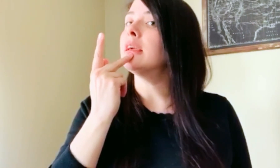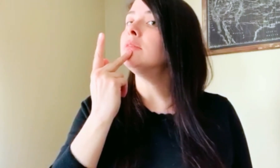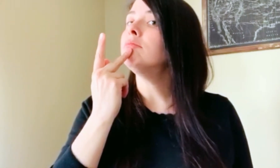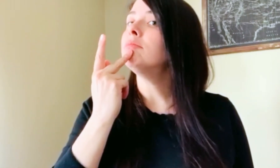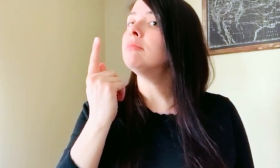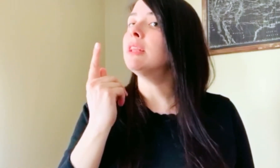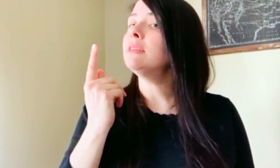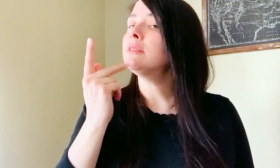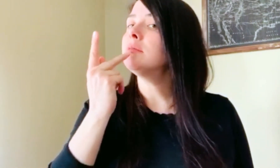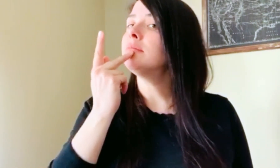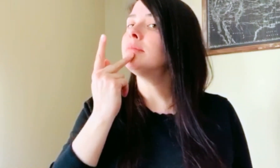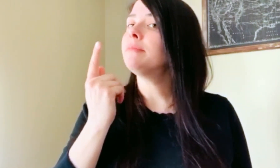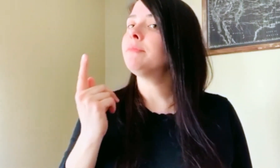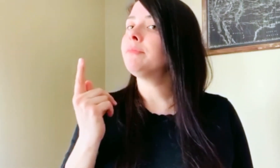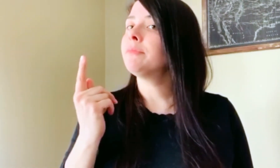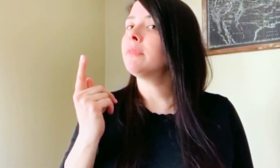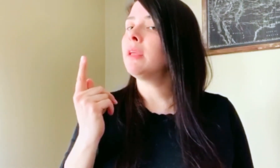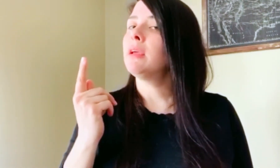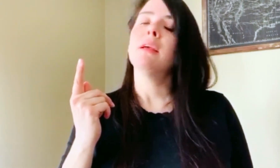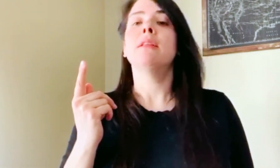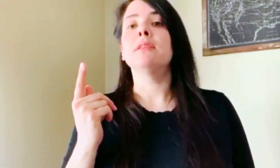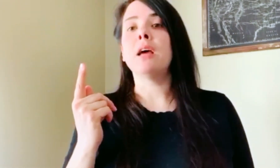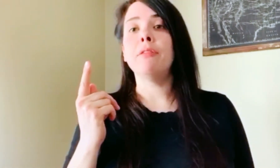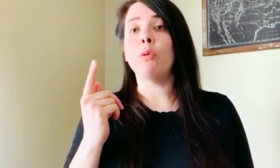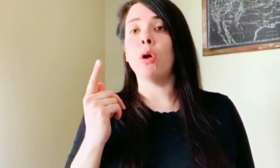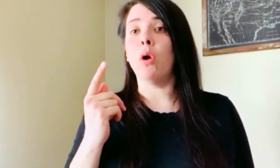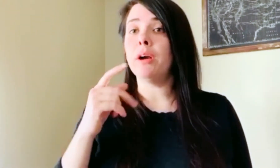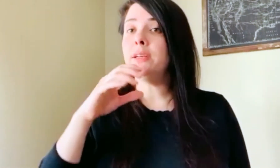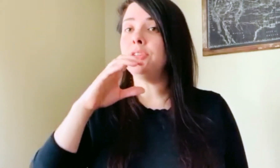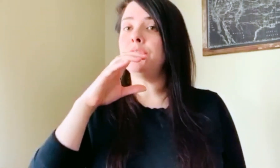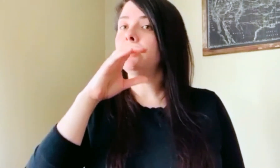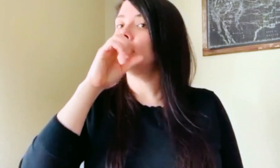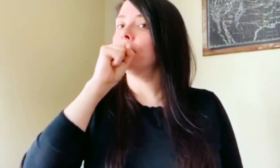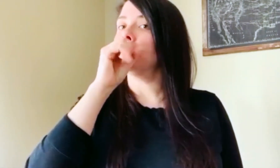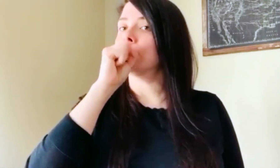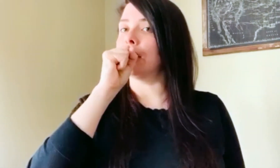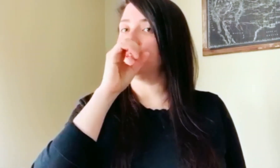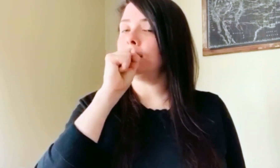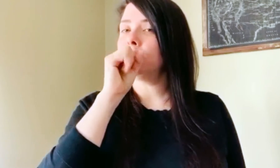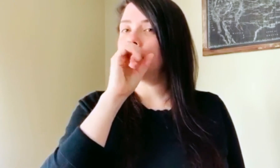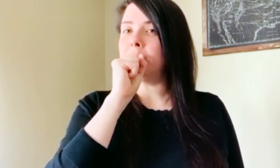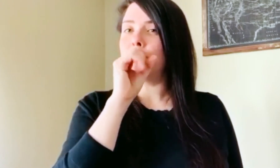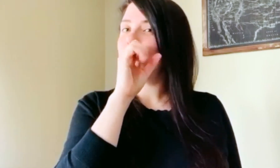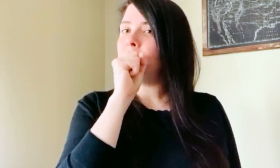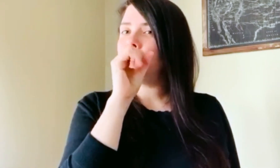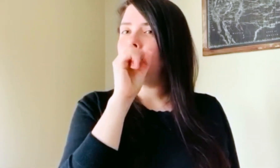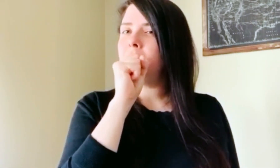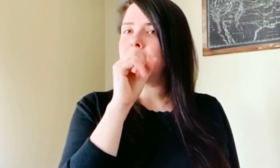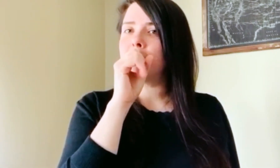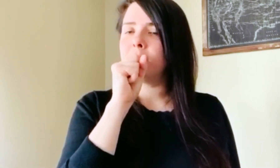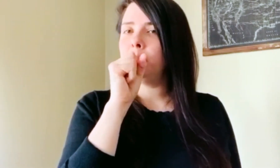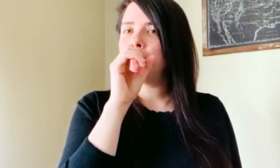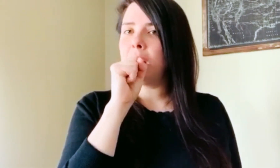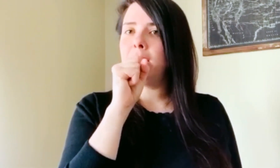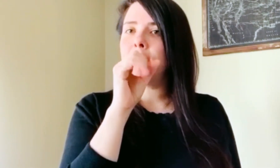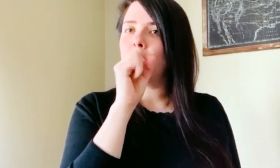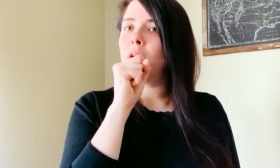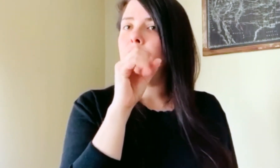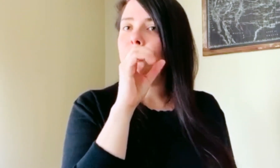this. The sign for orange looks like this, like you're squeezing. It's the same sign as orange the